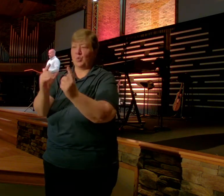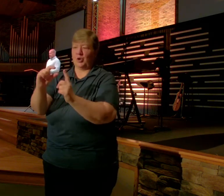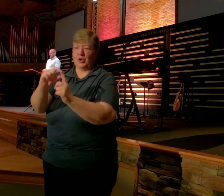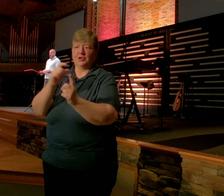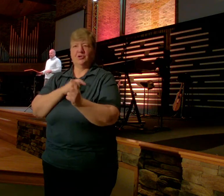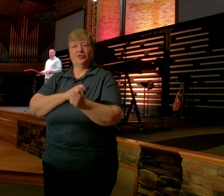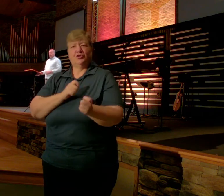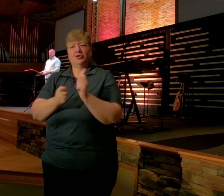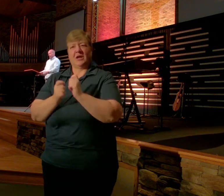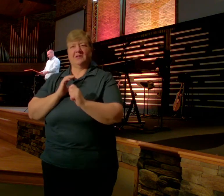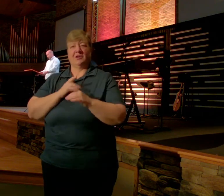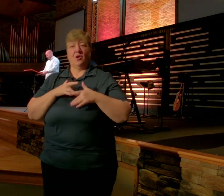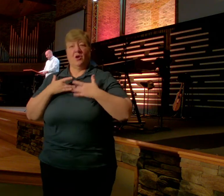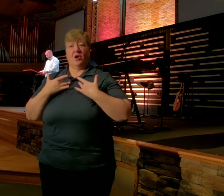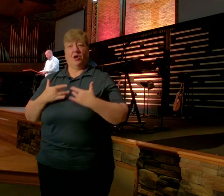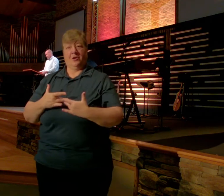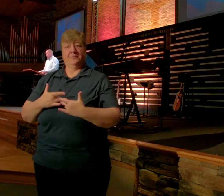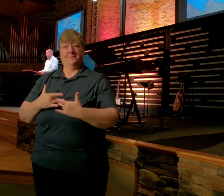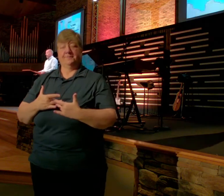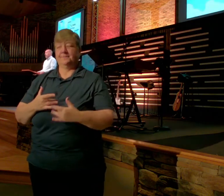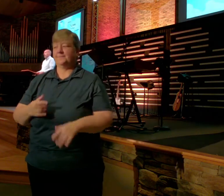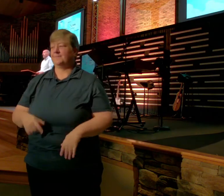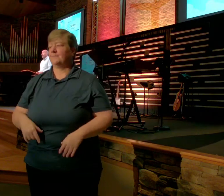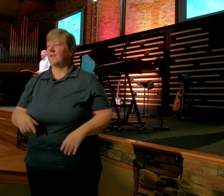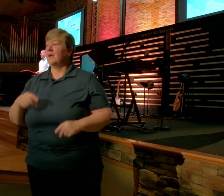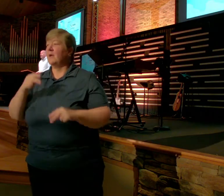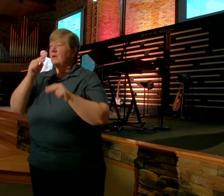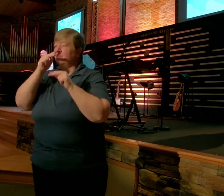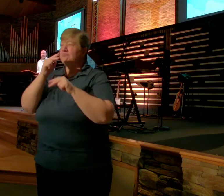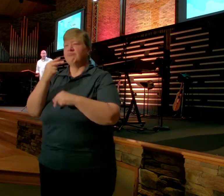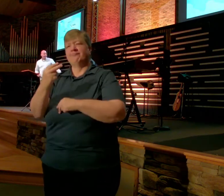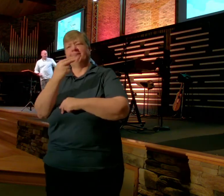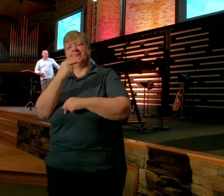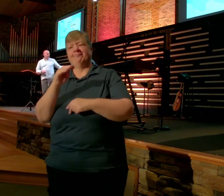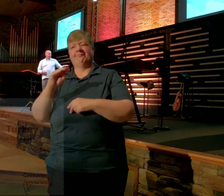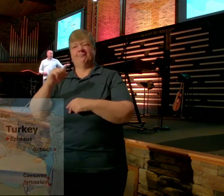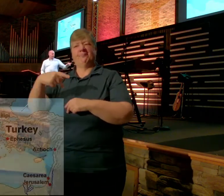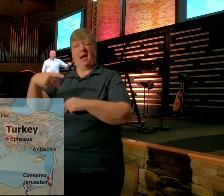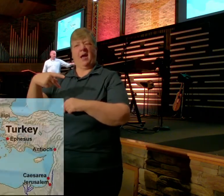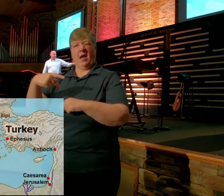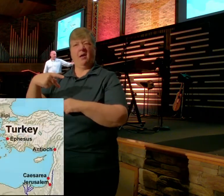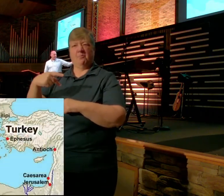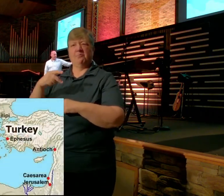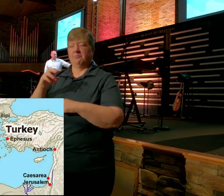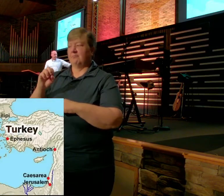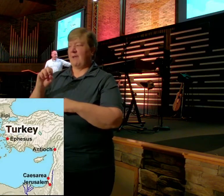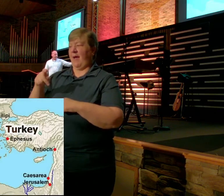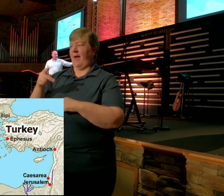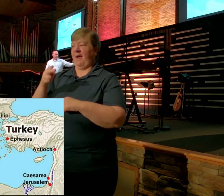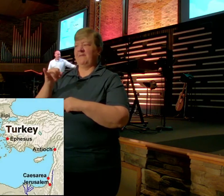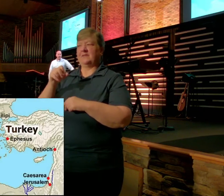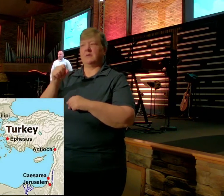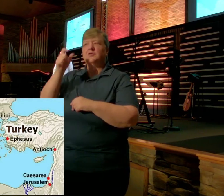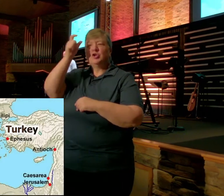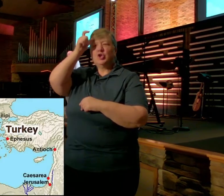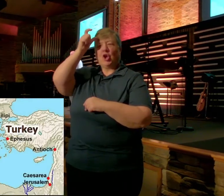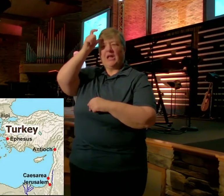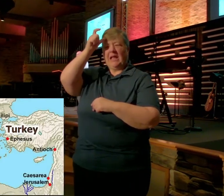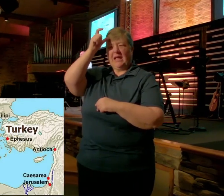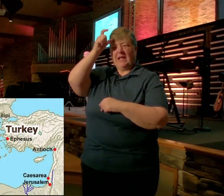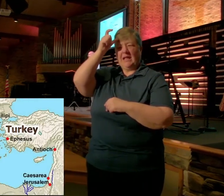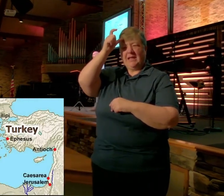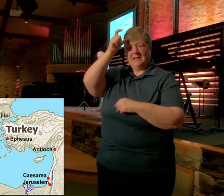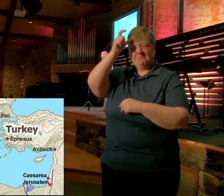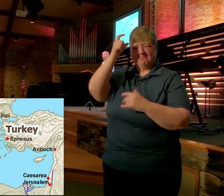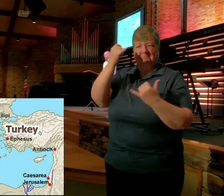I'm going be looking at a map of Ephesus Where it is today in modern day Turkey You can see it is a